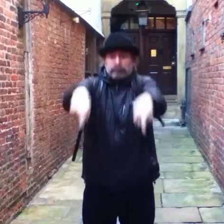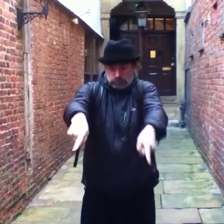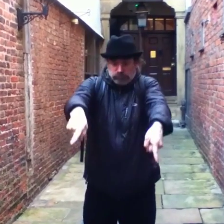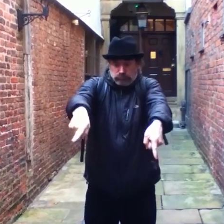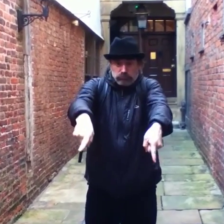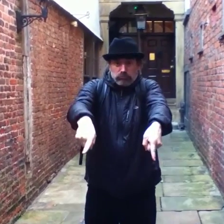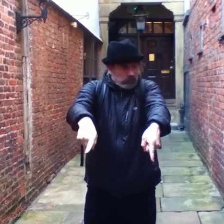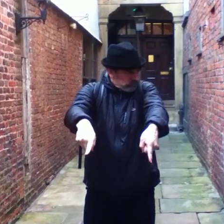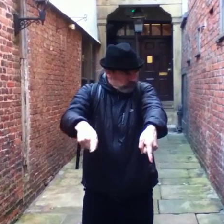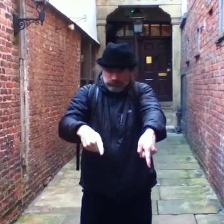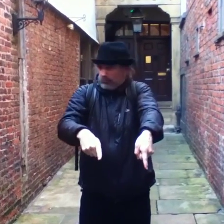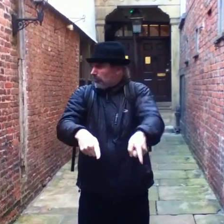growing.